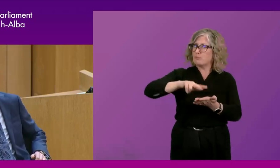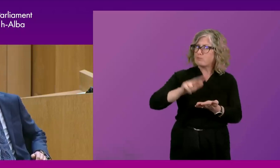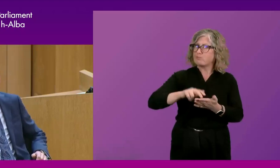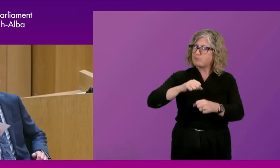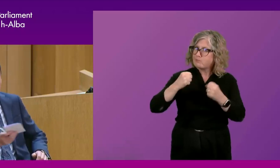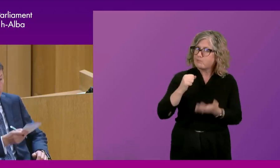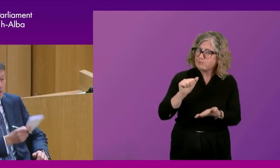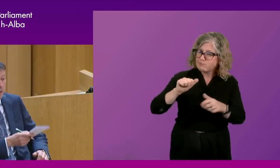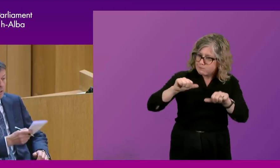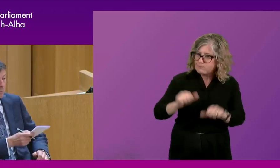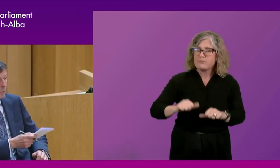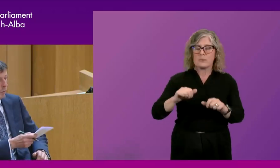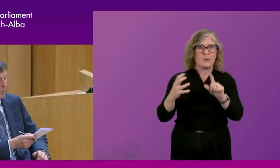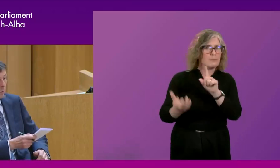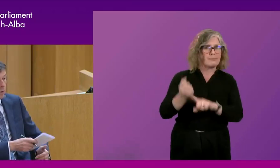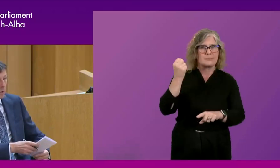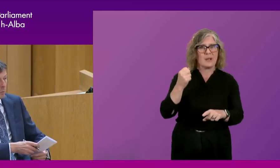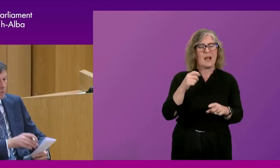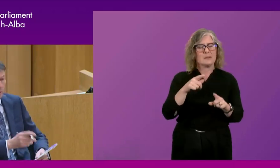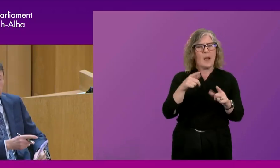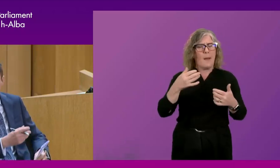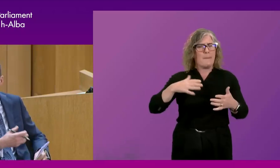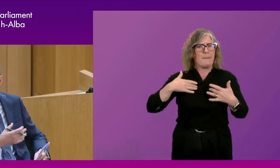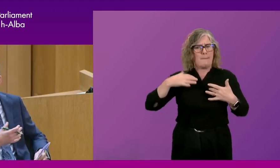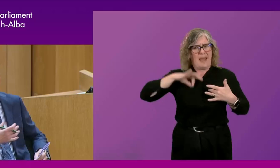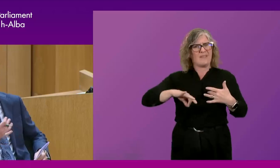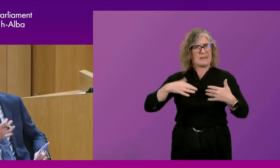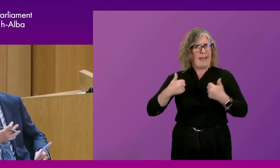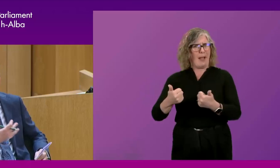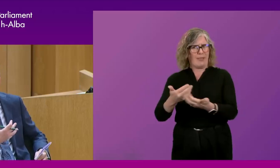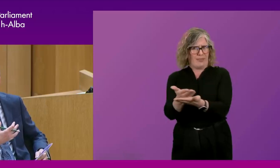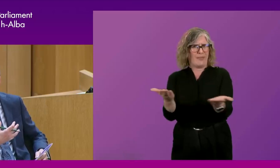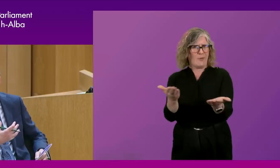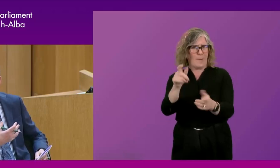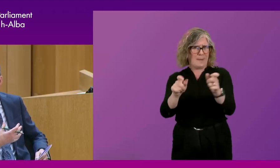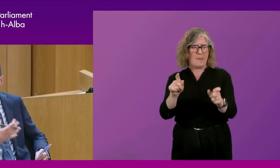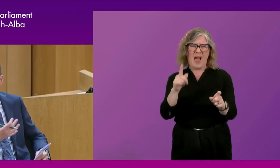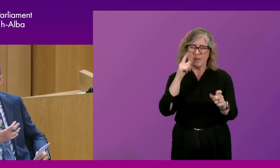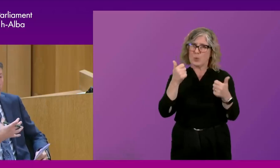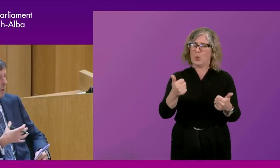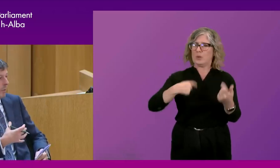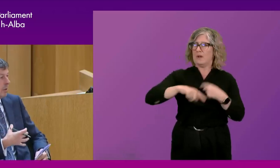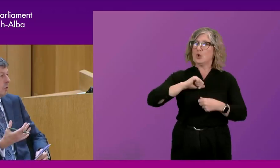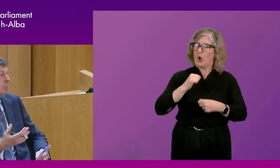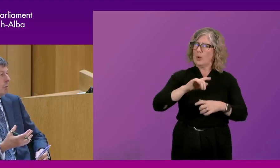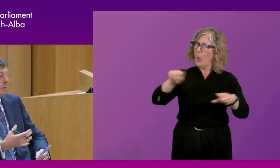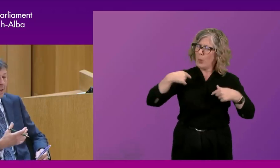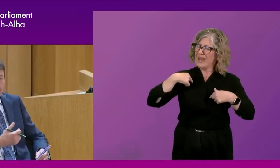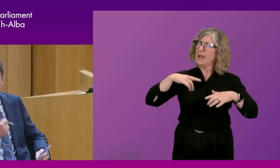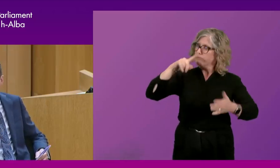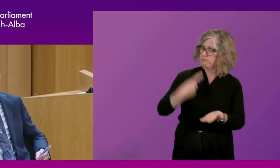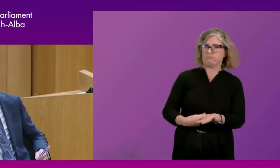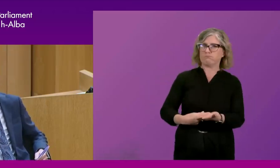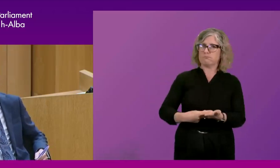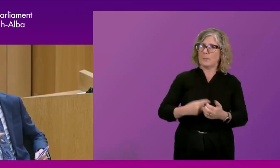from the health benefits, the, the reason I liked it most of all was that it was Scotland taking charge of our own health. Have we, in Scotland, we've always